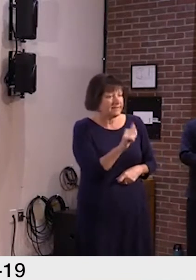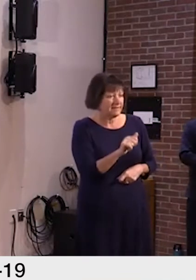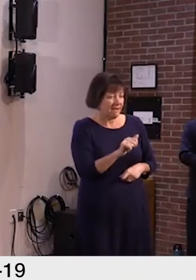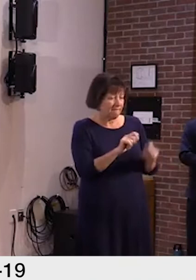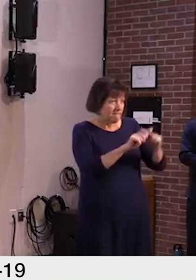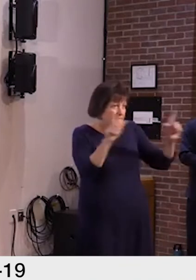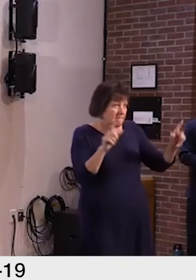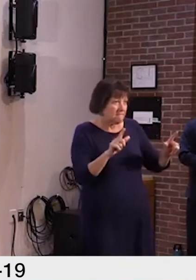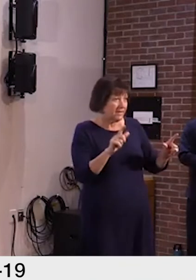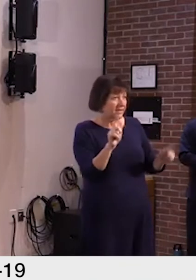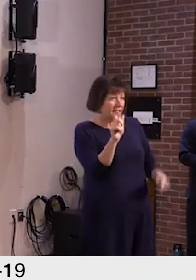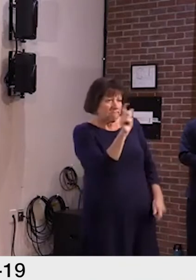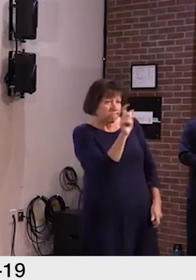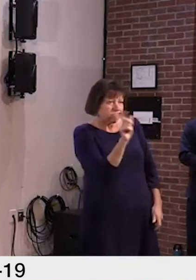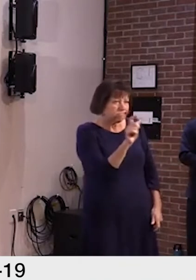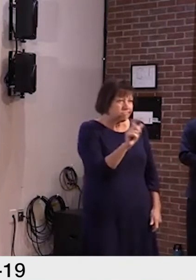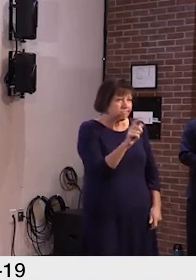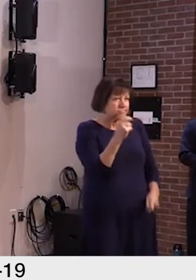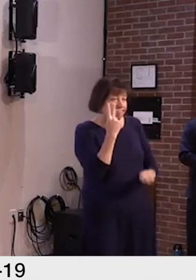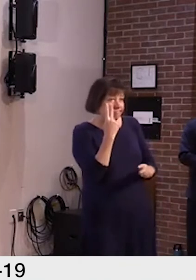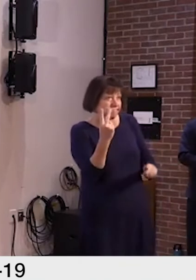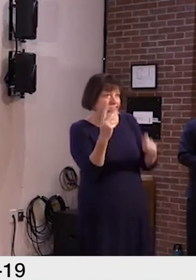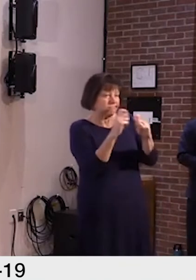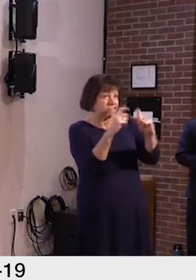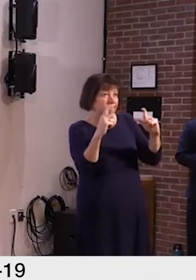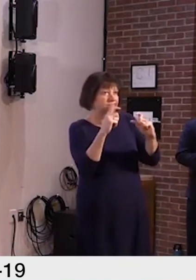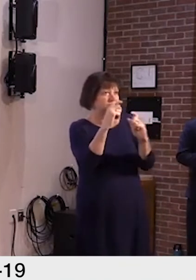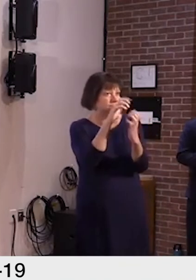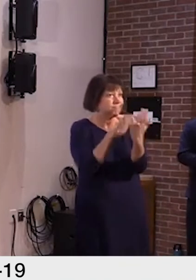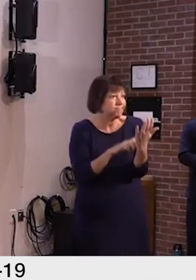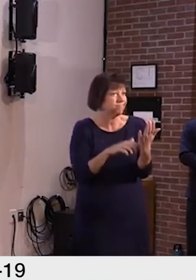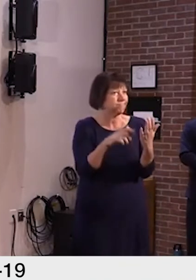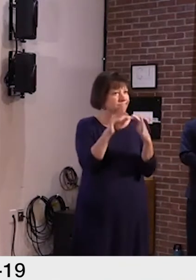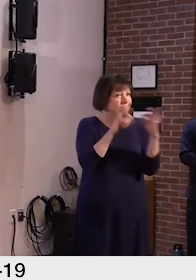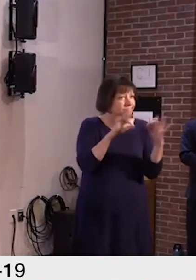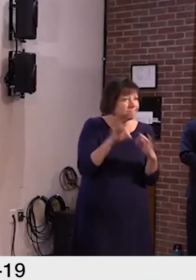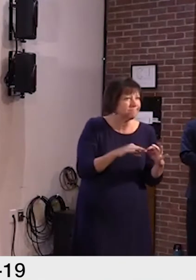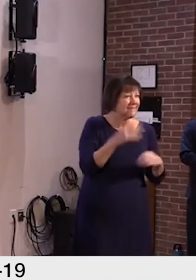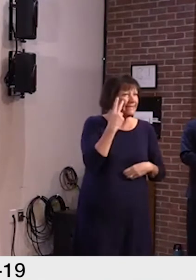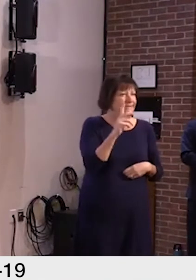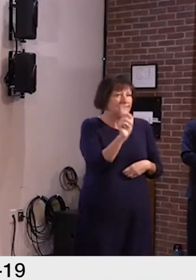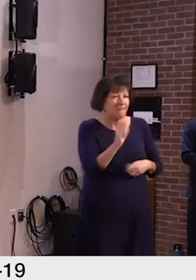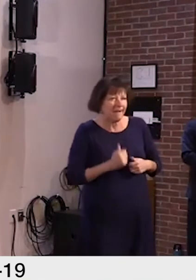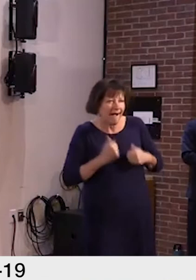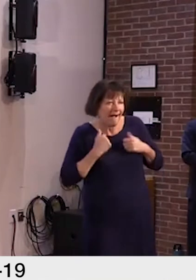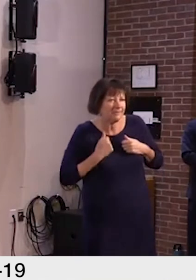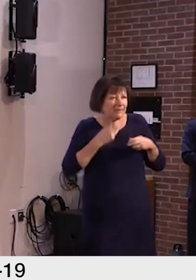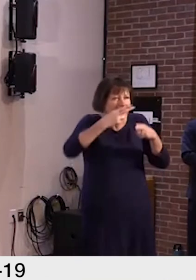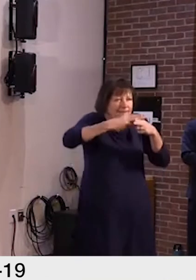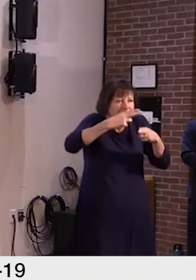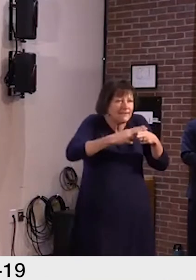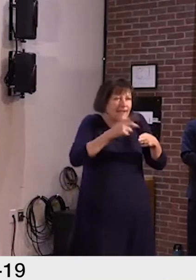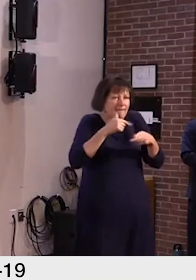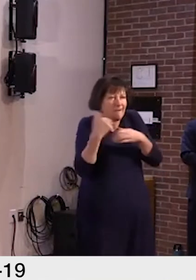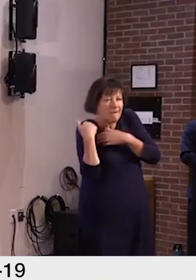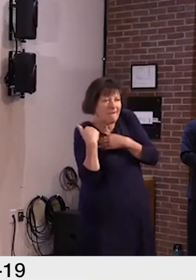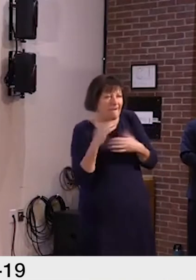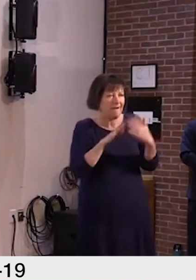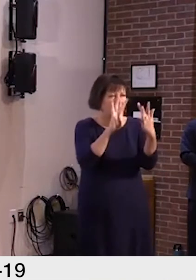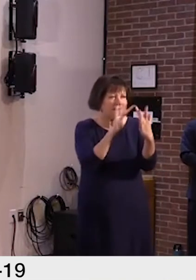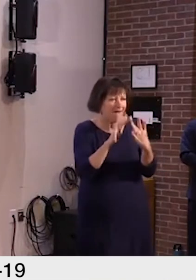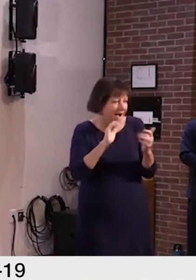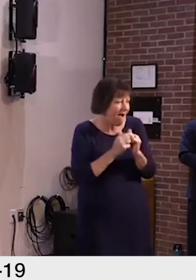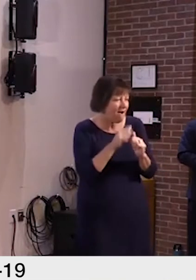website. You can toggle on any of those locations. You can click on the dots, find out the street address, the name of the entity, contact